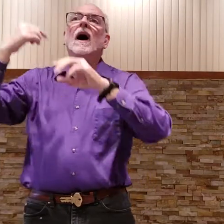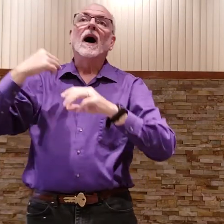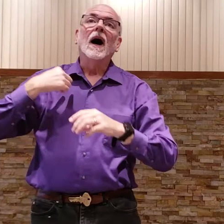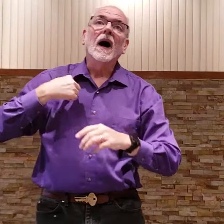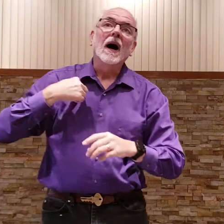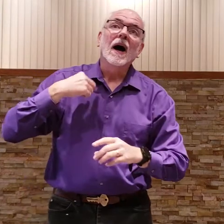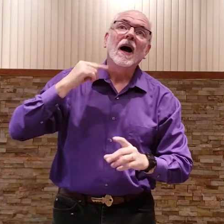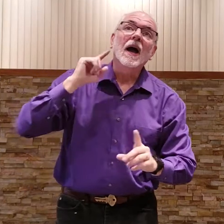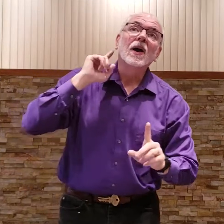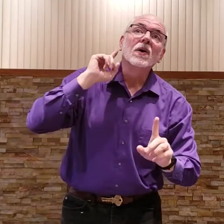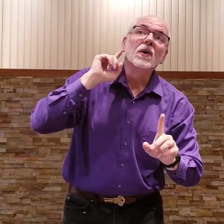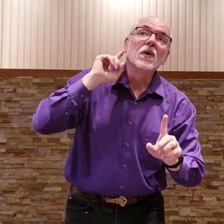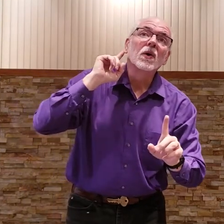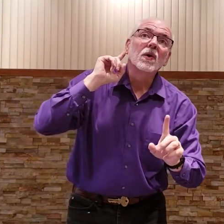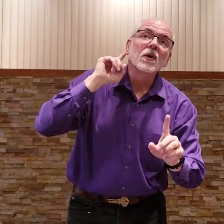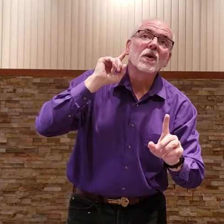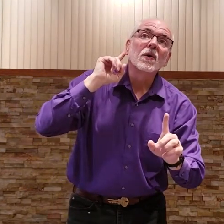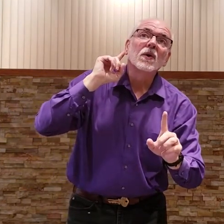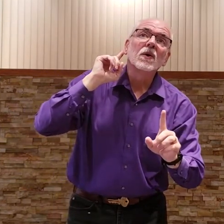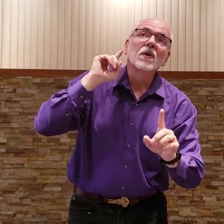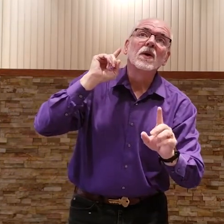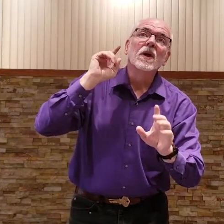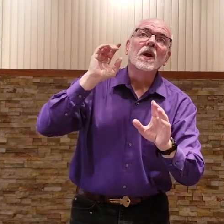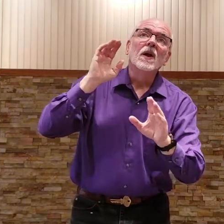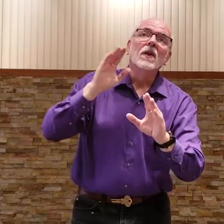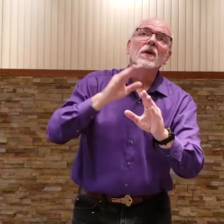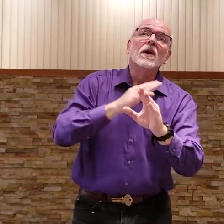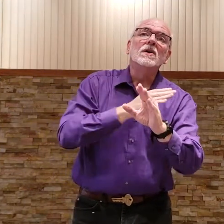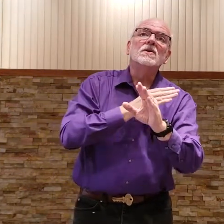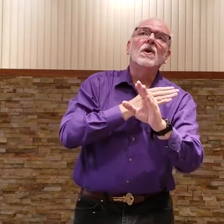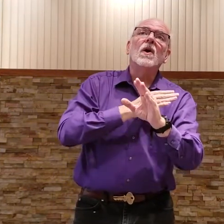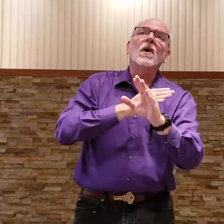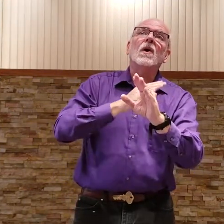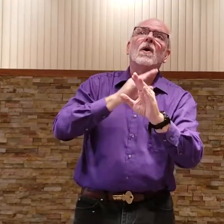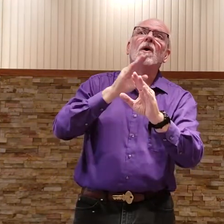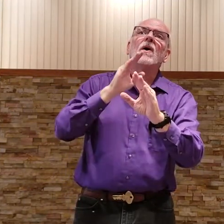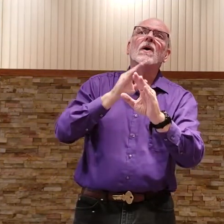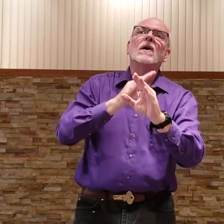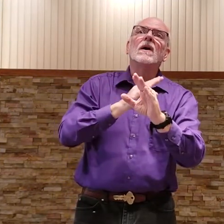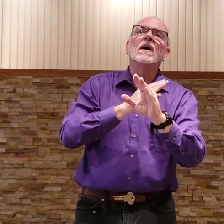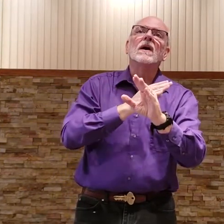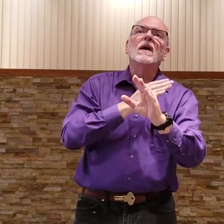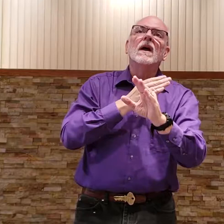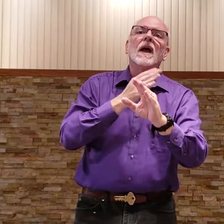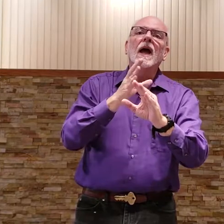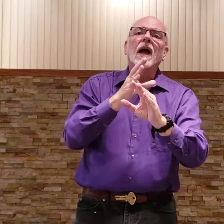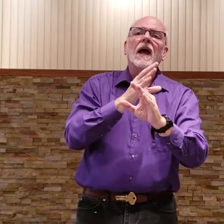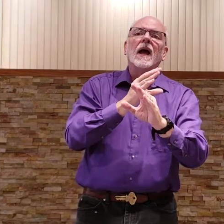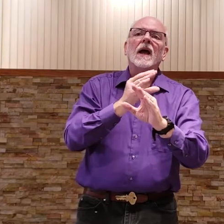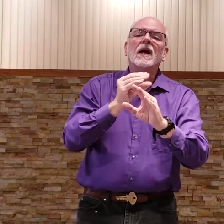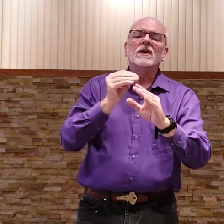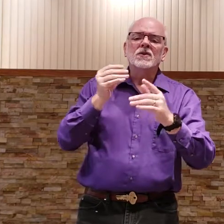I heard the song and